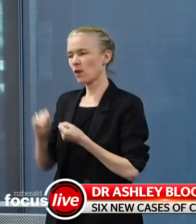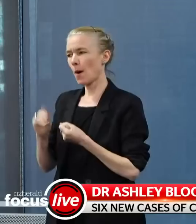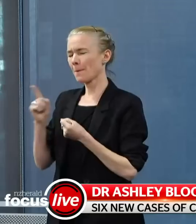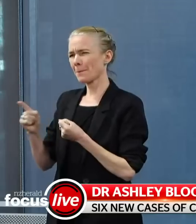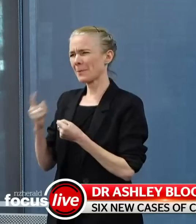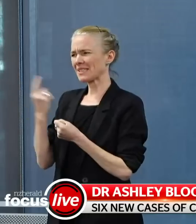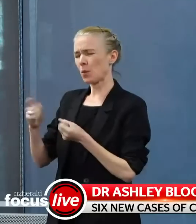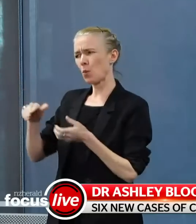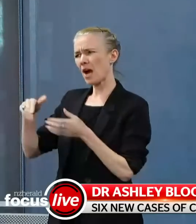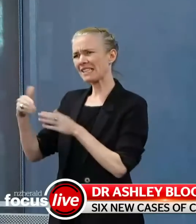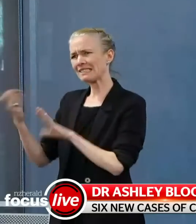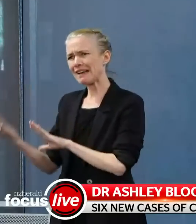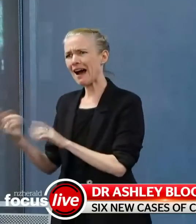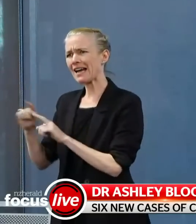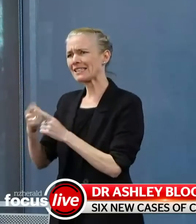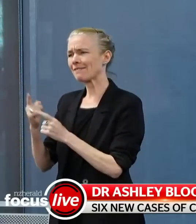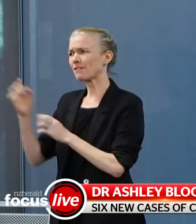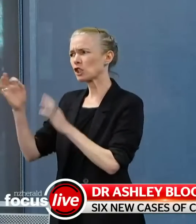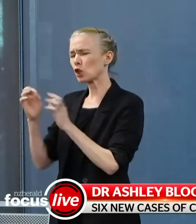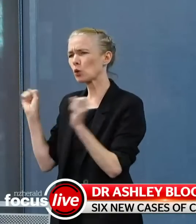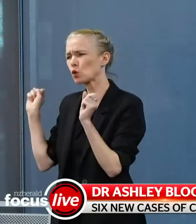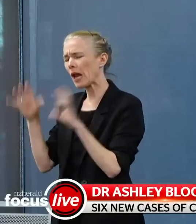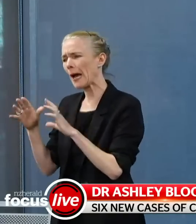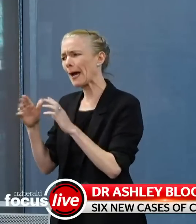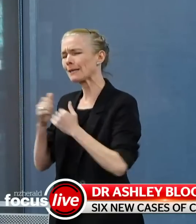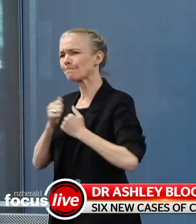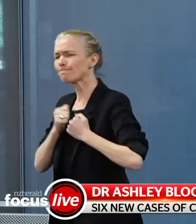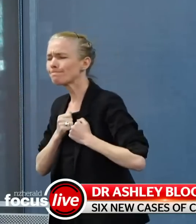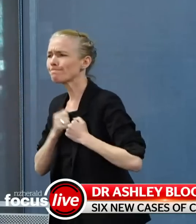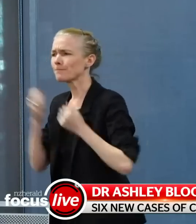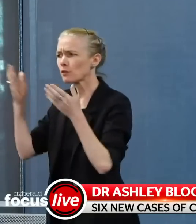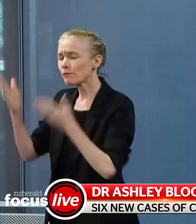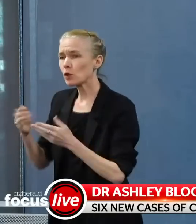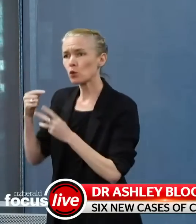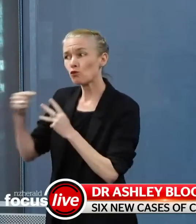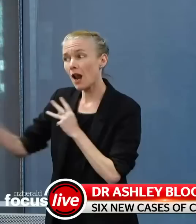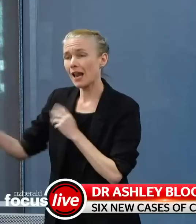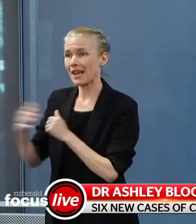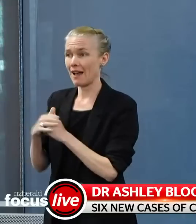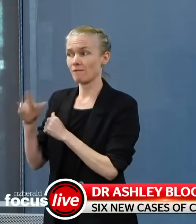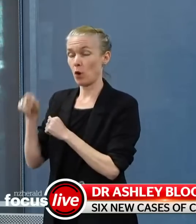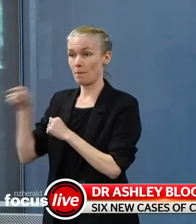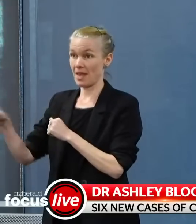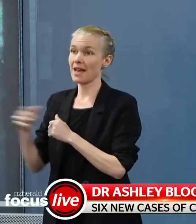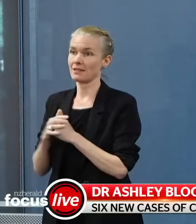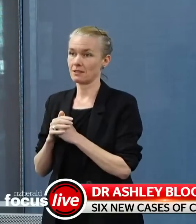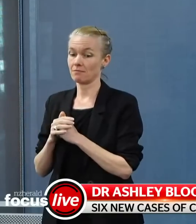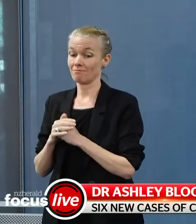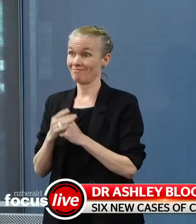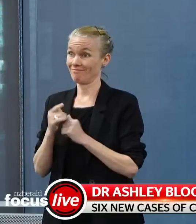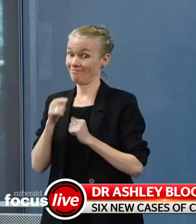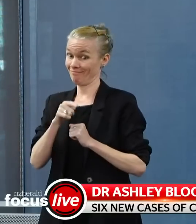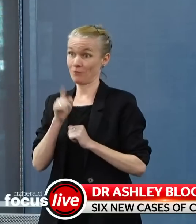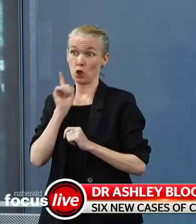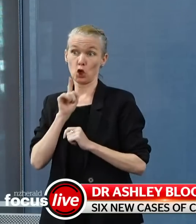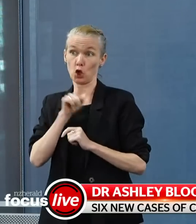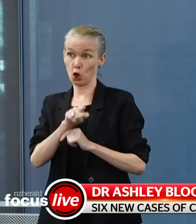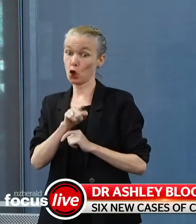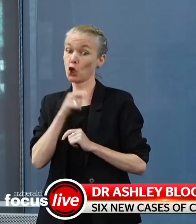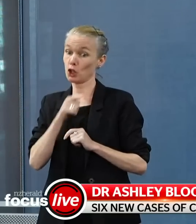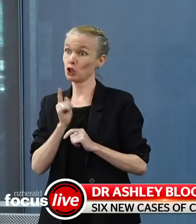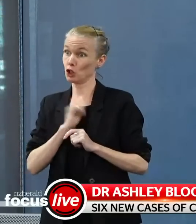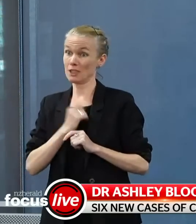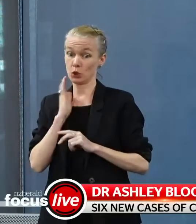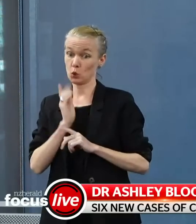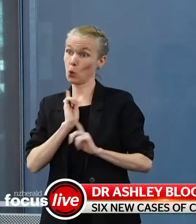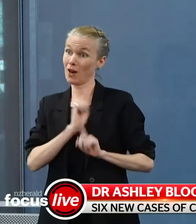14 is a student at St Dominic's. That was the student who was at school until last Friday morning. At this stage, Auckland Regional Public